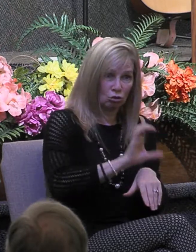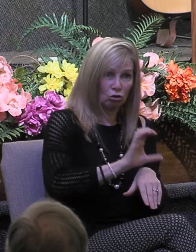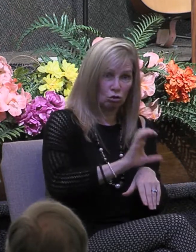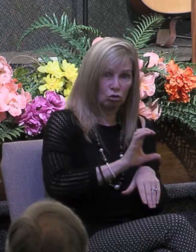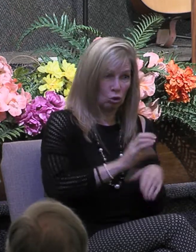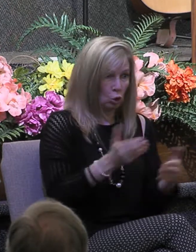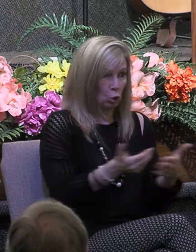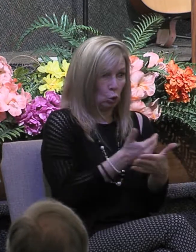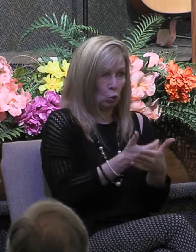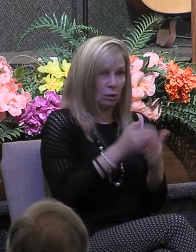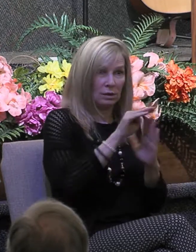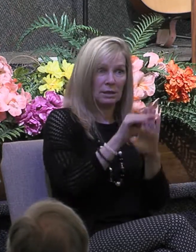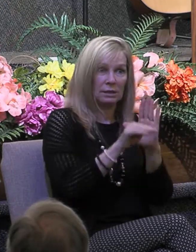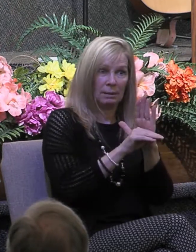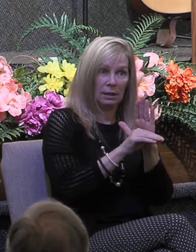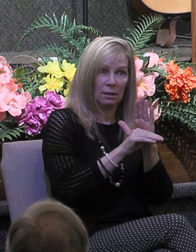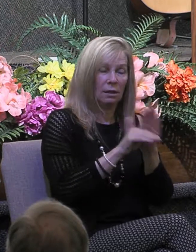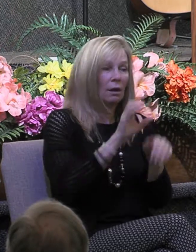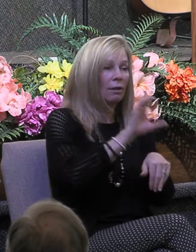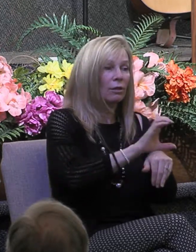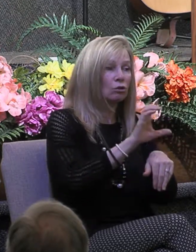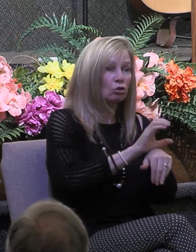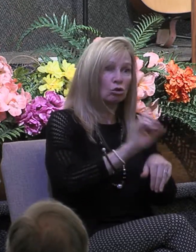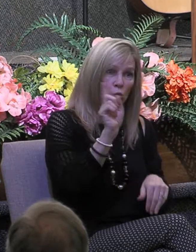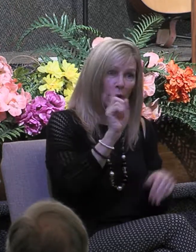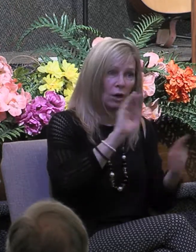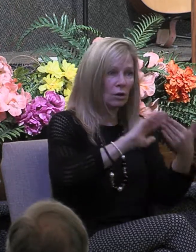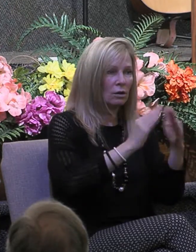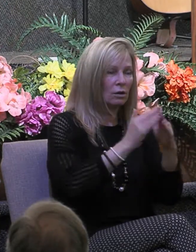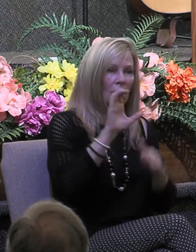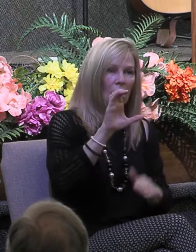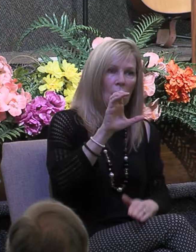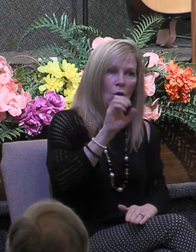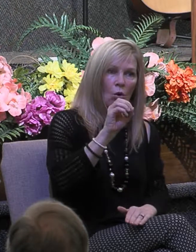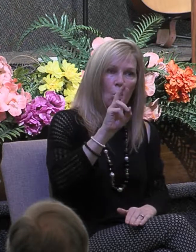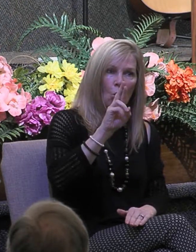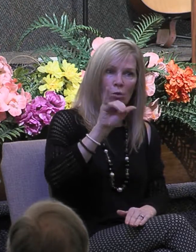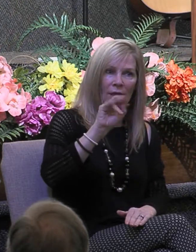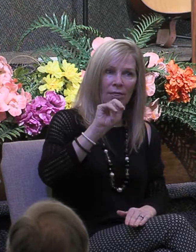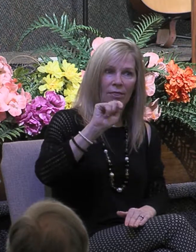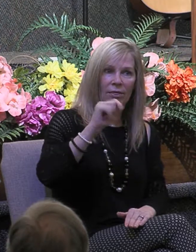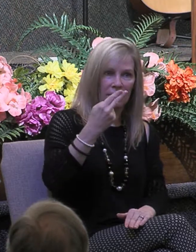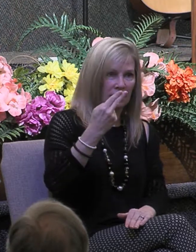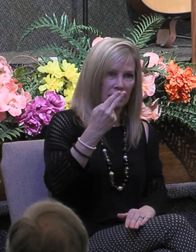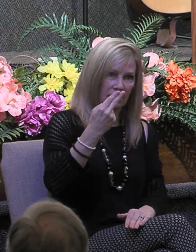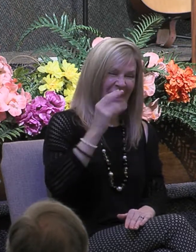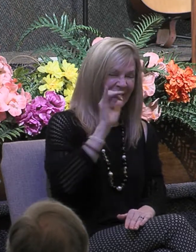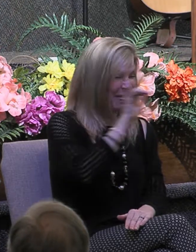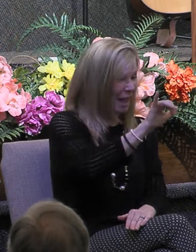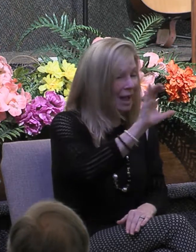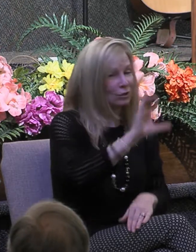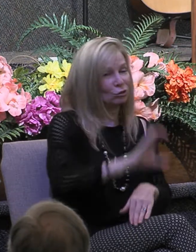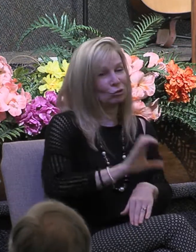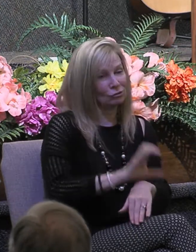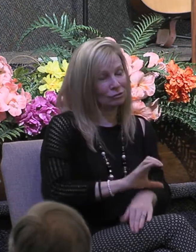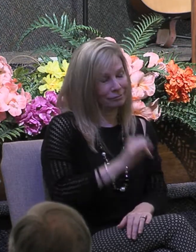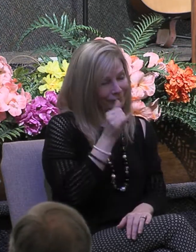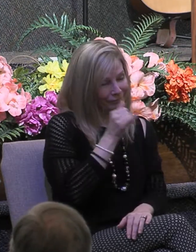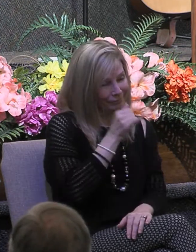the New Testament. The church at Corinth was a very troubled church with a